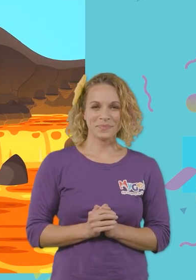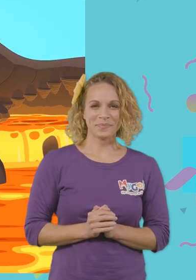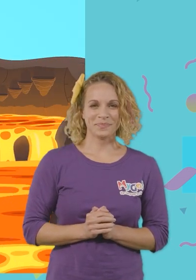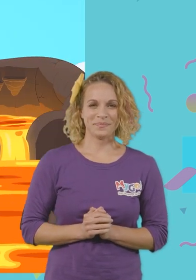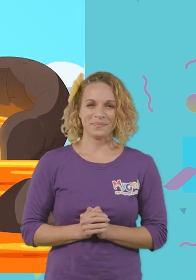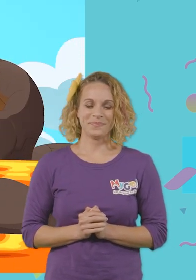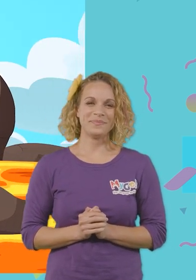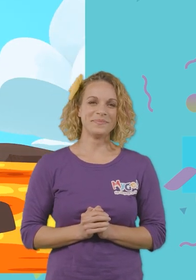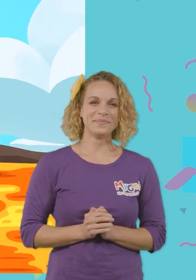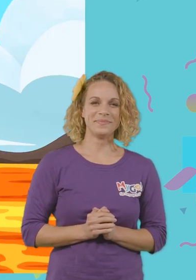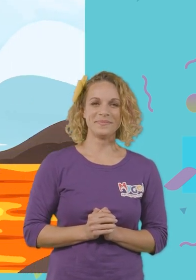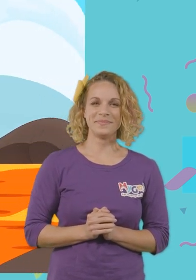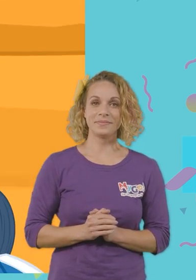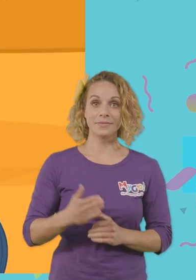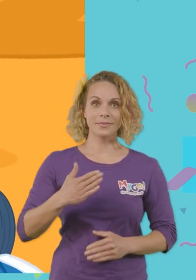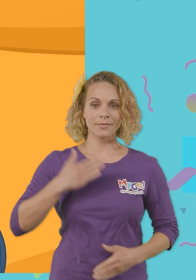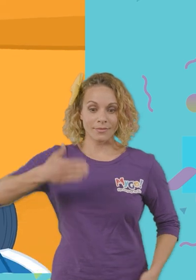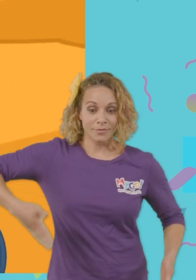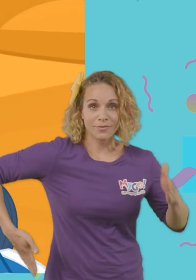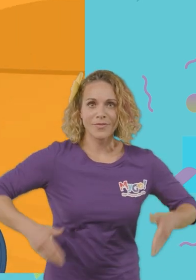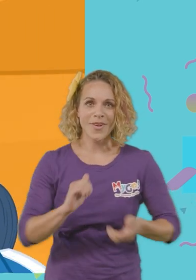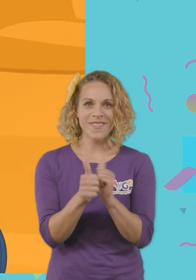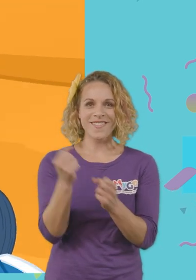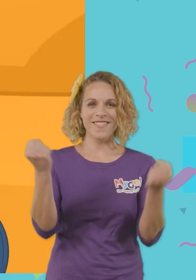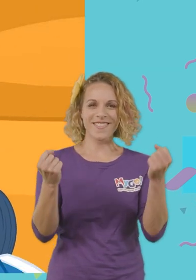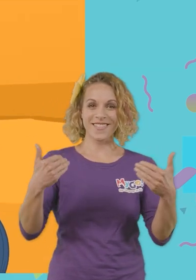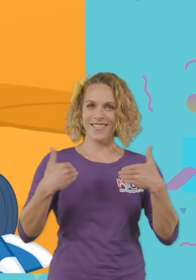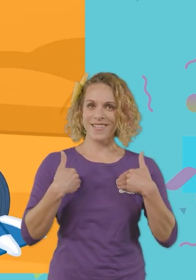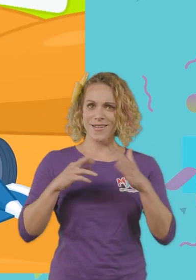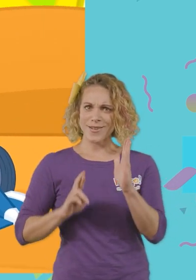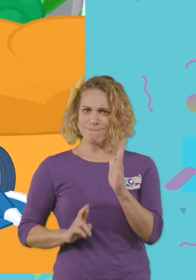My robot race car has super booster rockets!